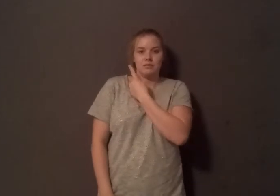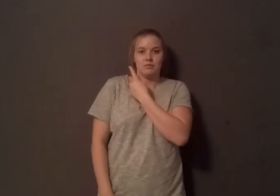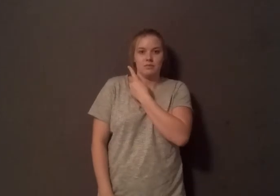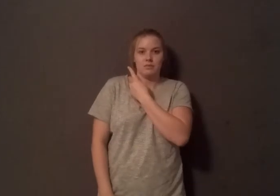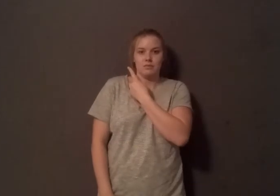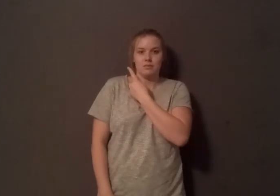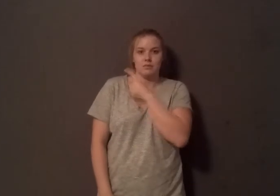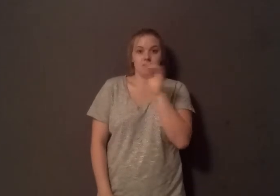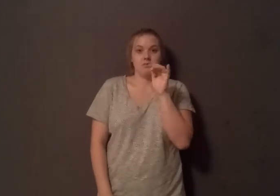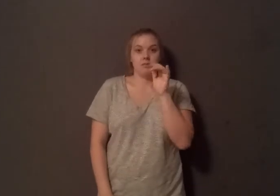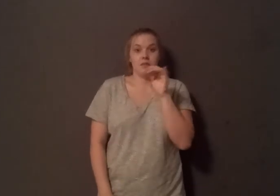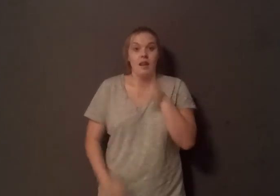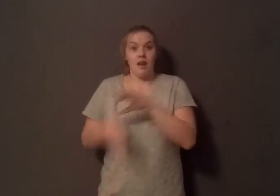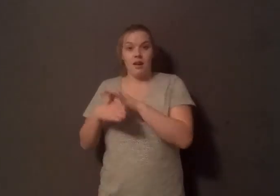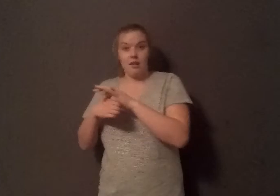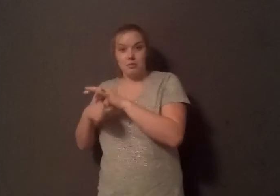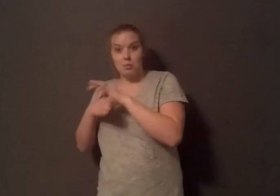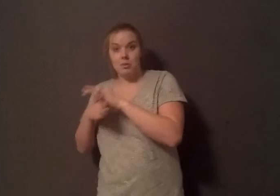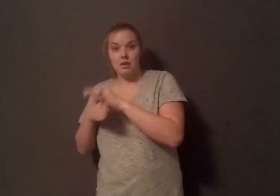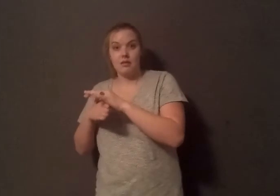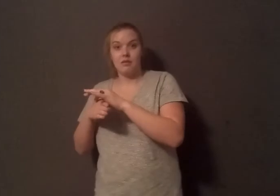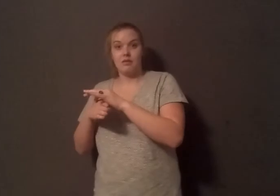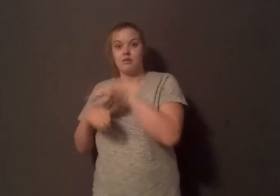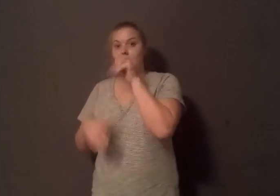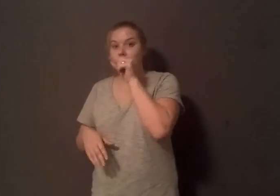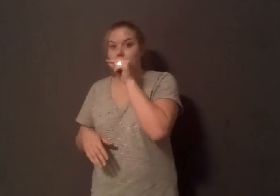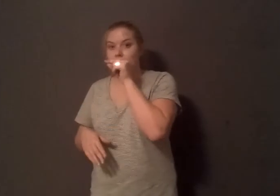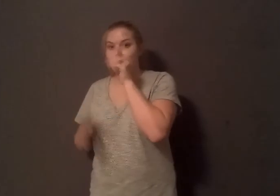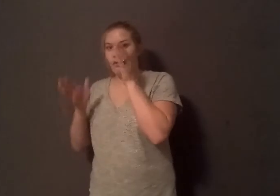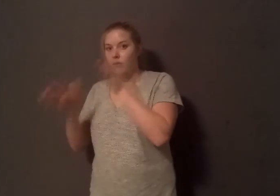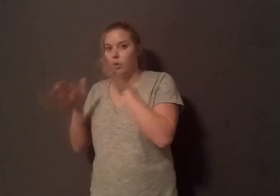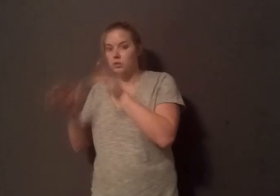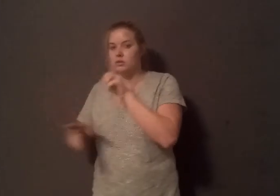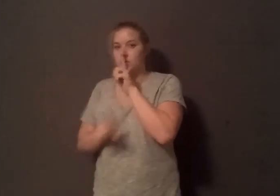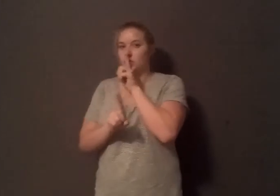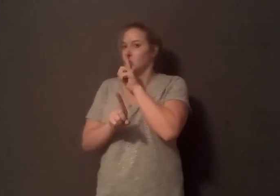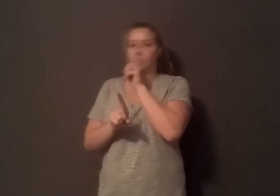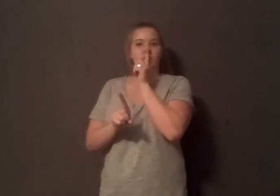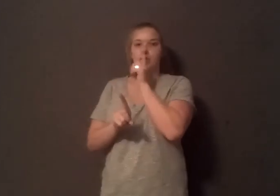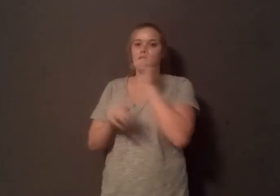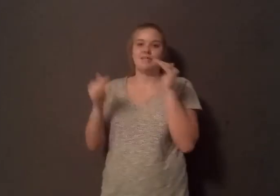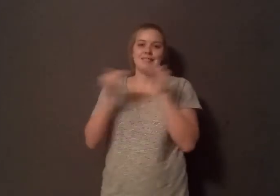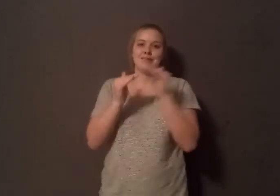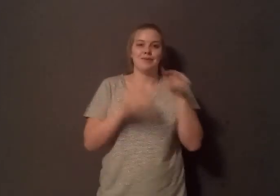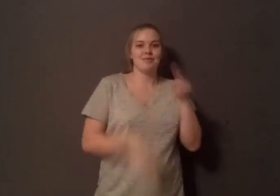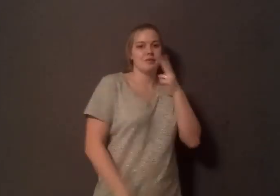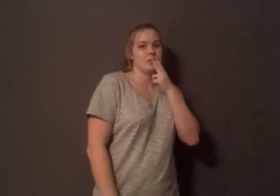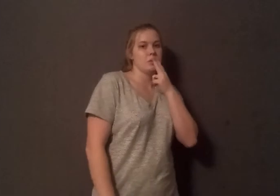tobacco industry, these companies really have a vested interest in making sure that the public doesn't have information about their effects and